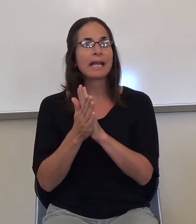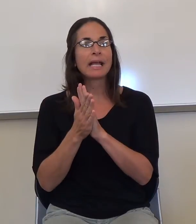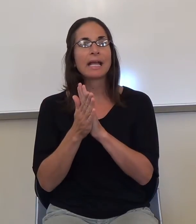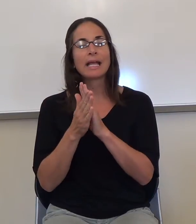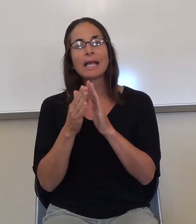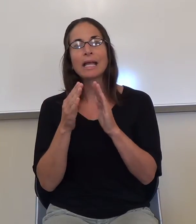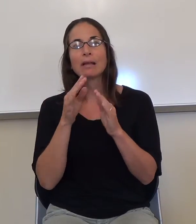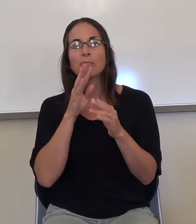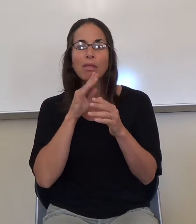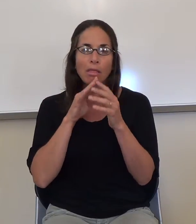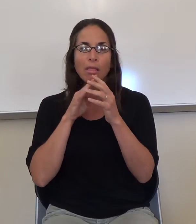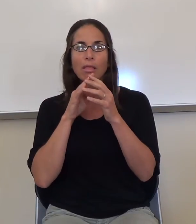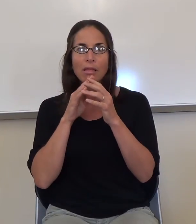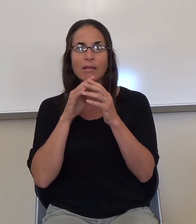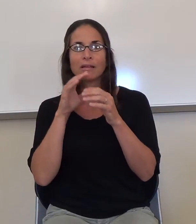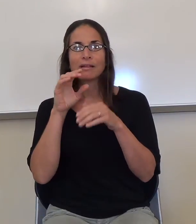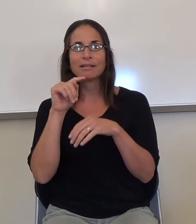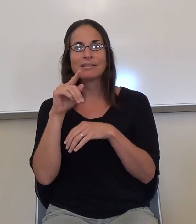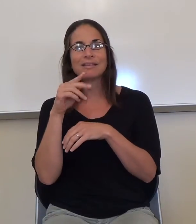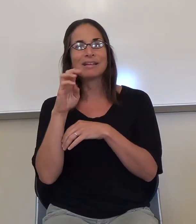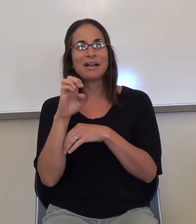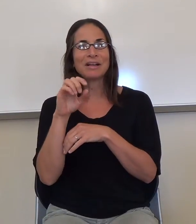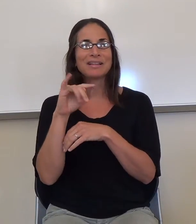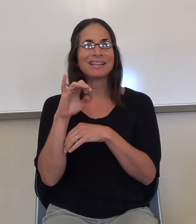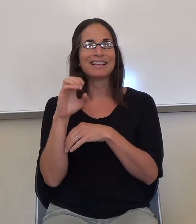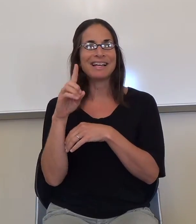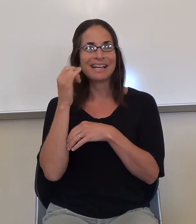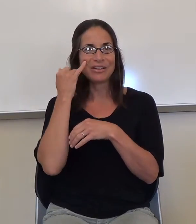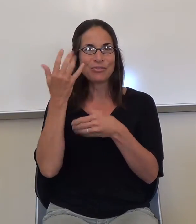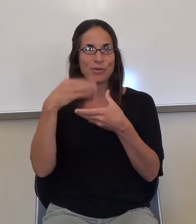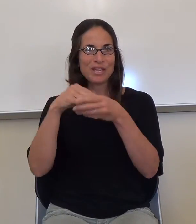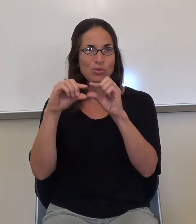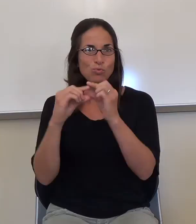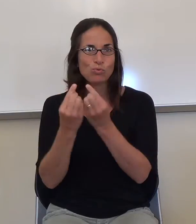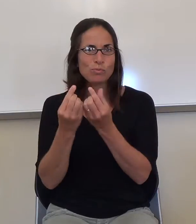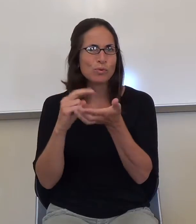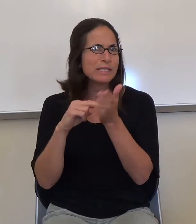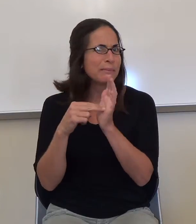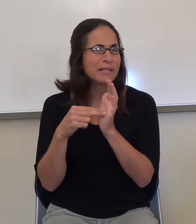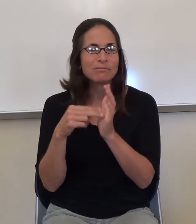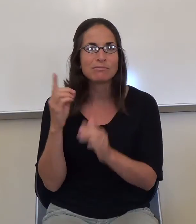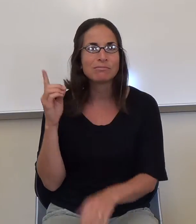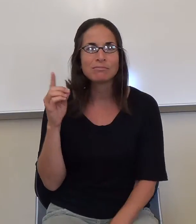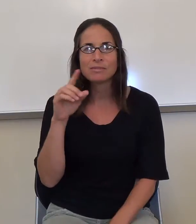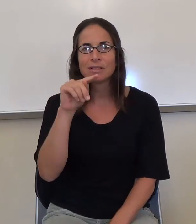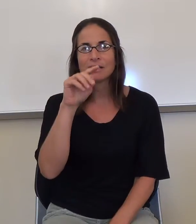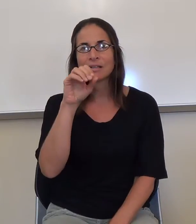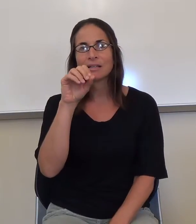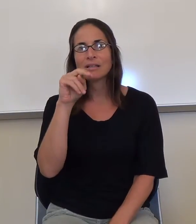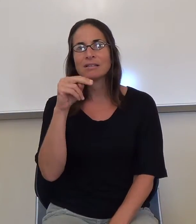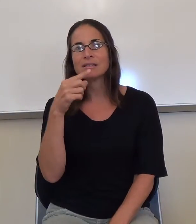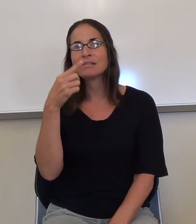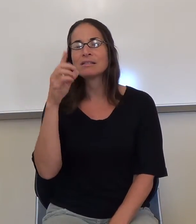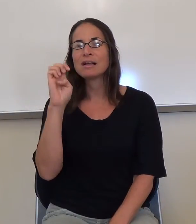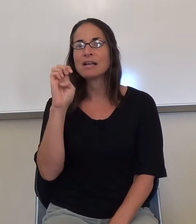when he had to talk in the group. What does this mean? What is the word tongue-tied? Have you heard that